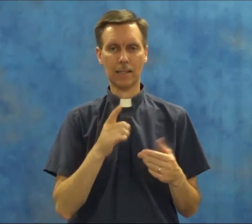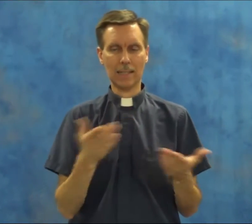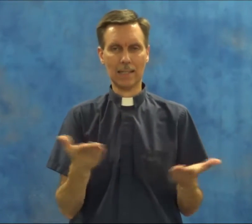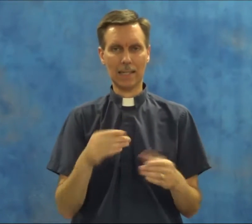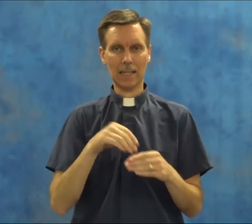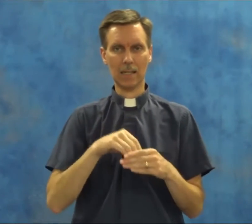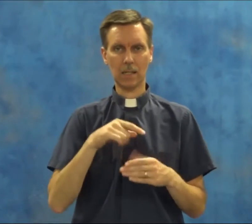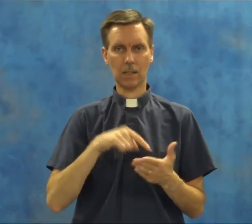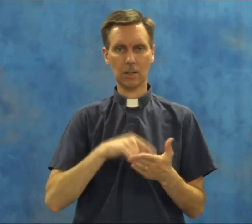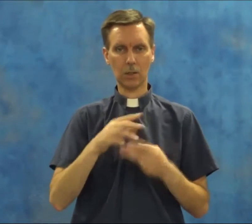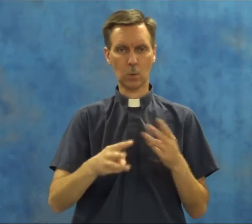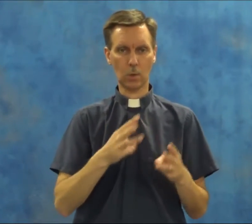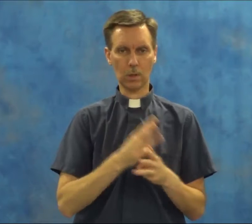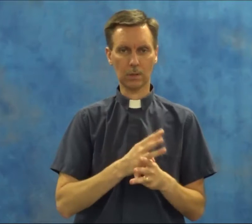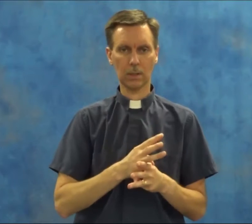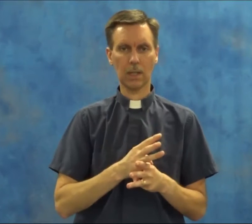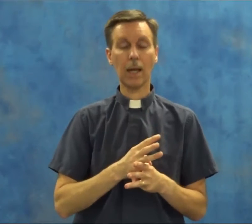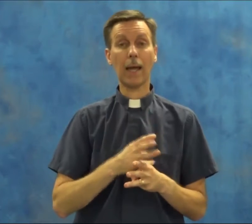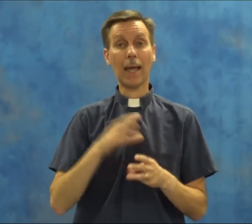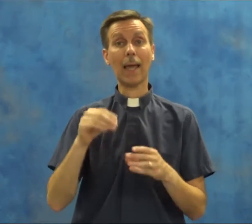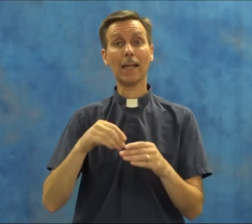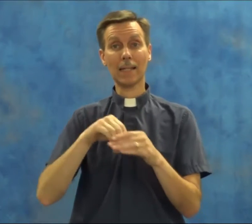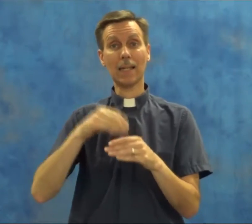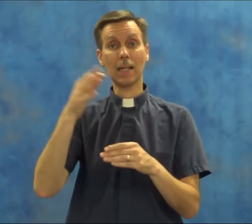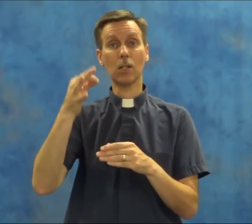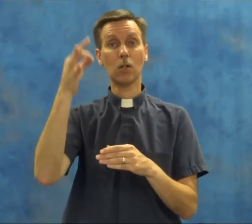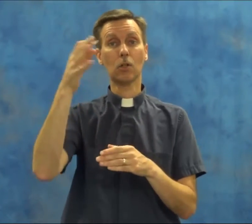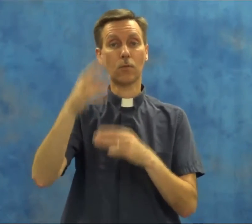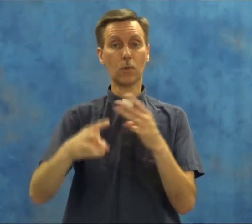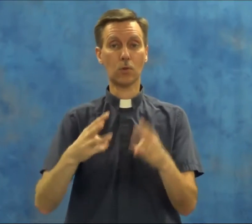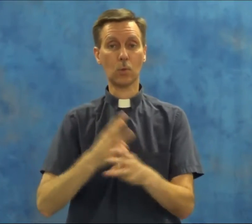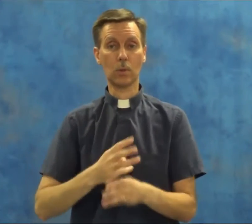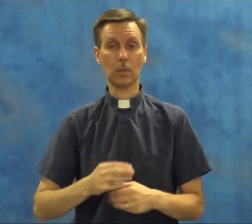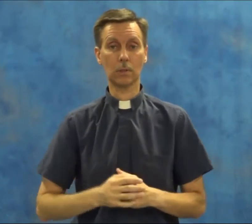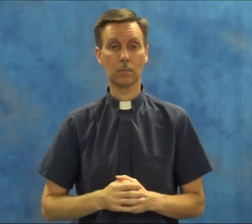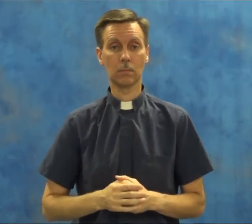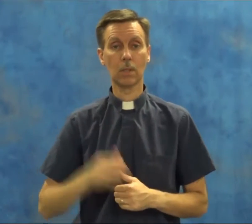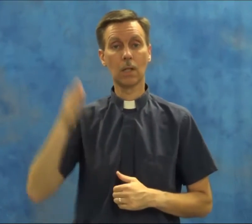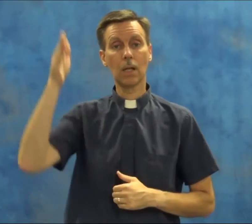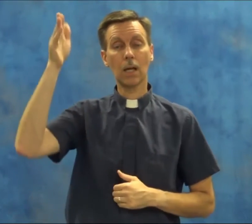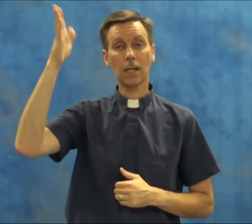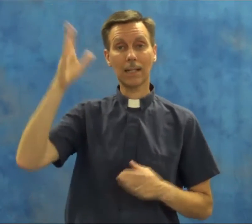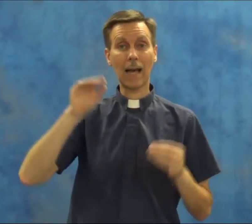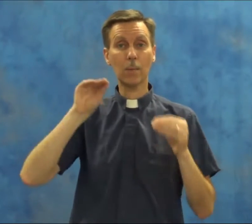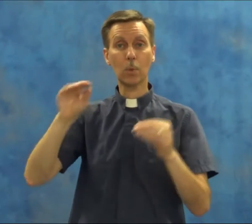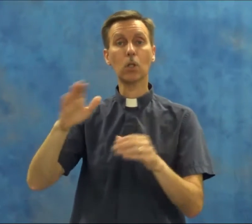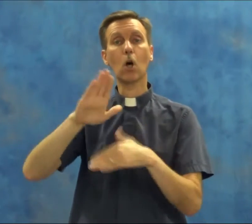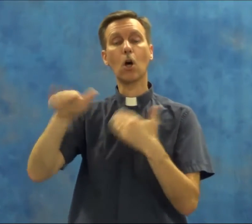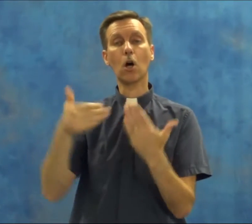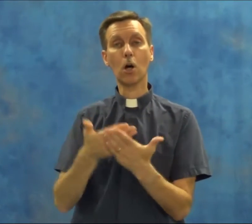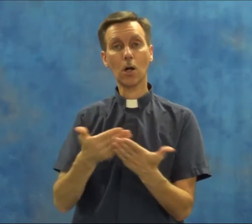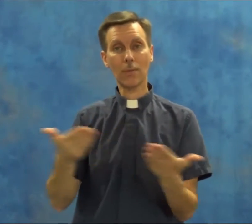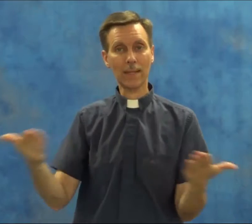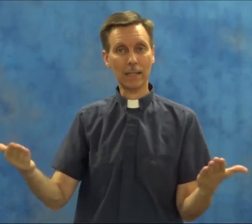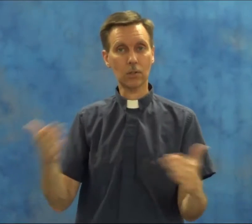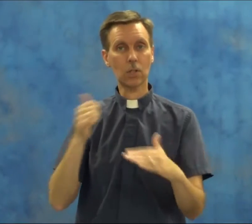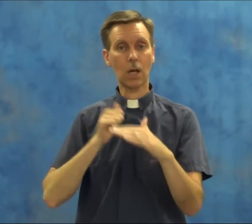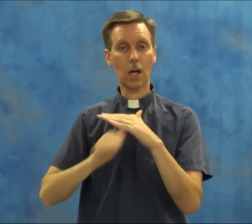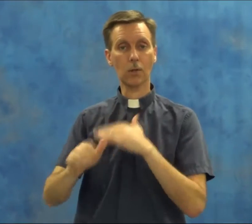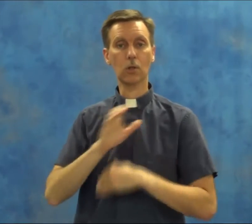is in this world and in the future world. God put all things under